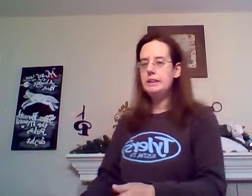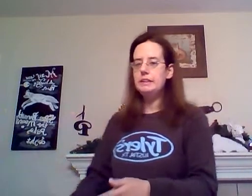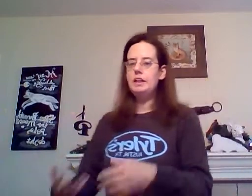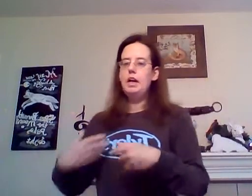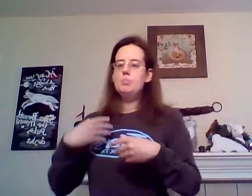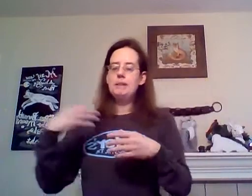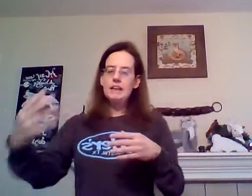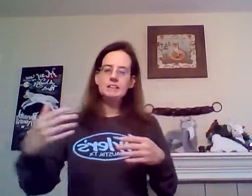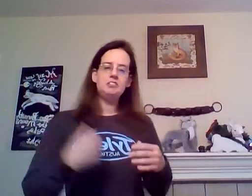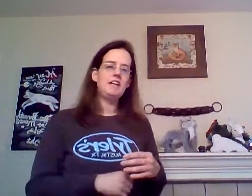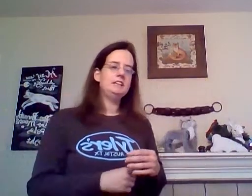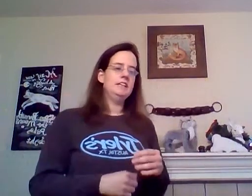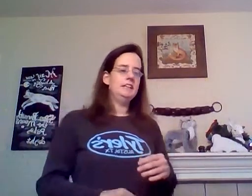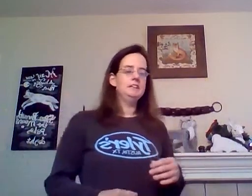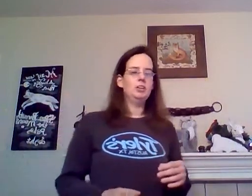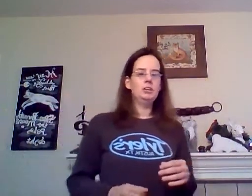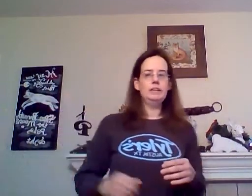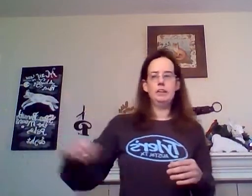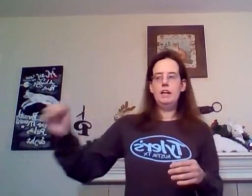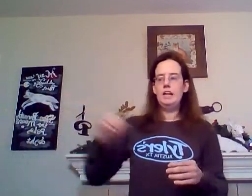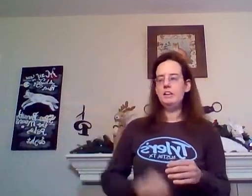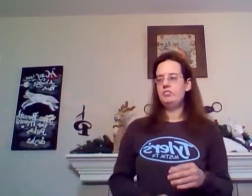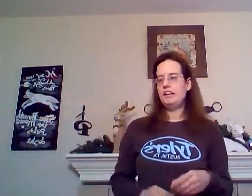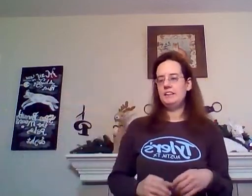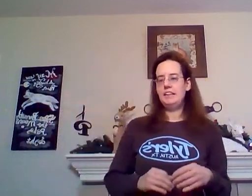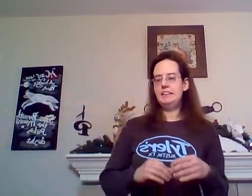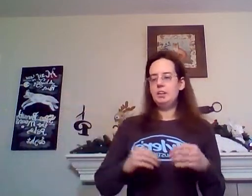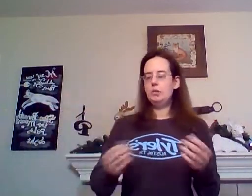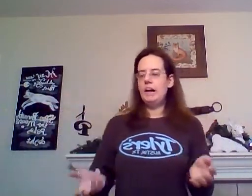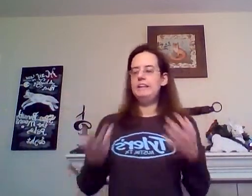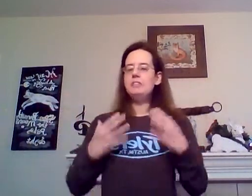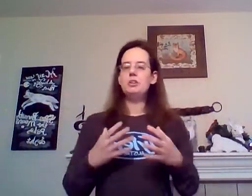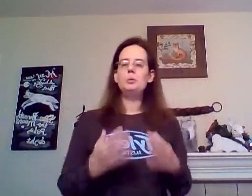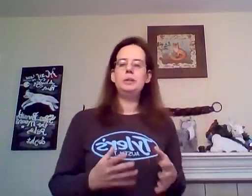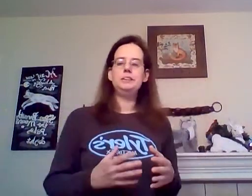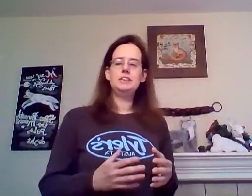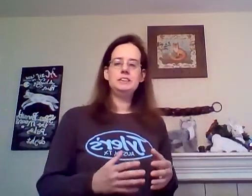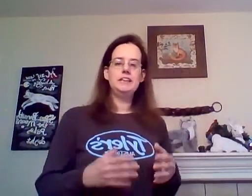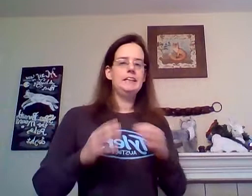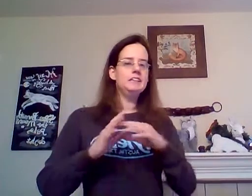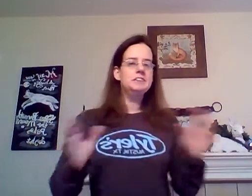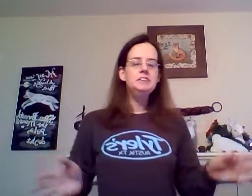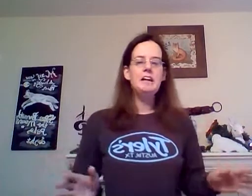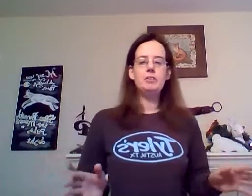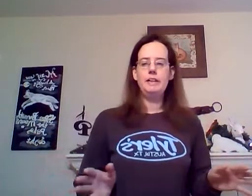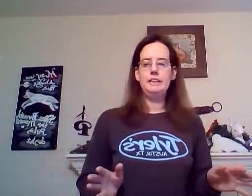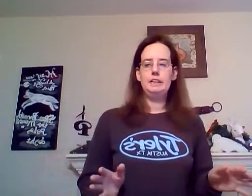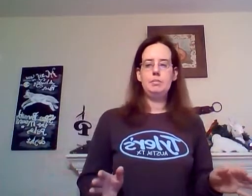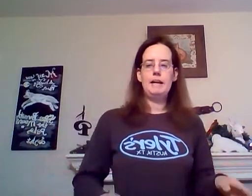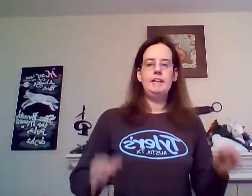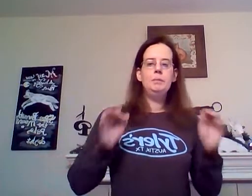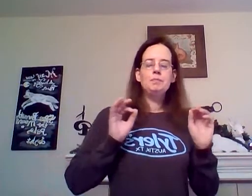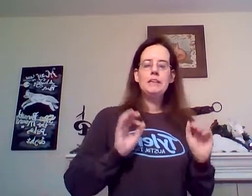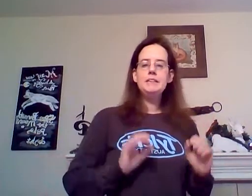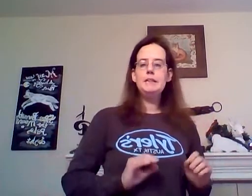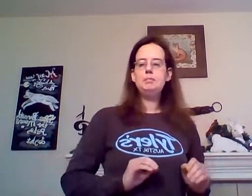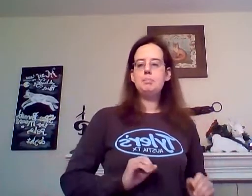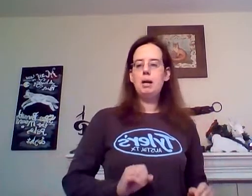again because the fact that he's on there and the fact that you know i never know what he's going to say and it's never anything bad he keeps a